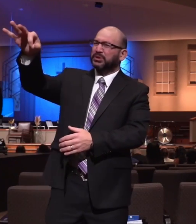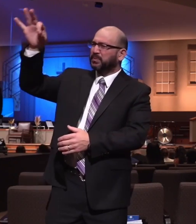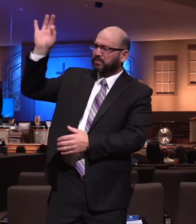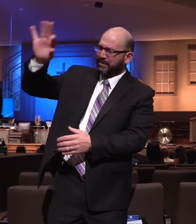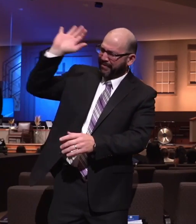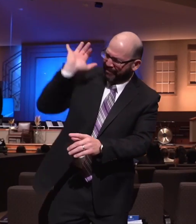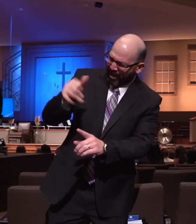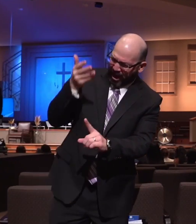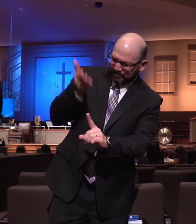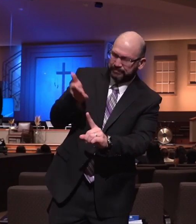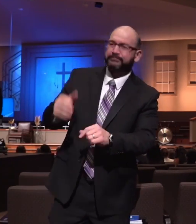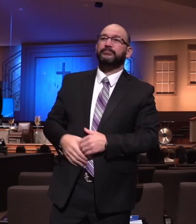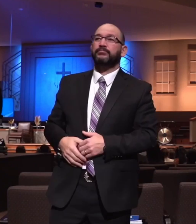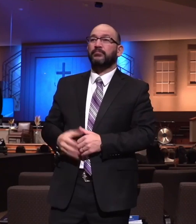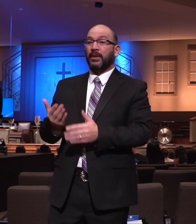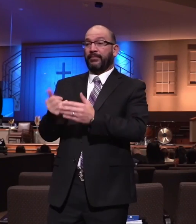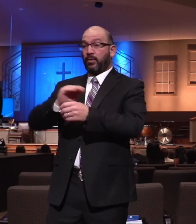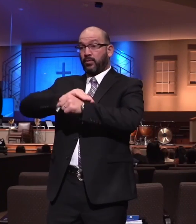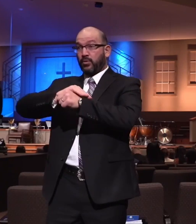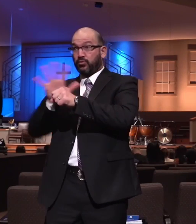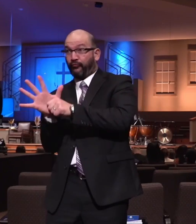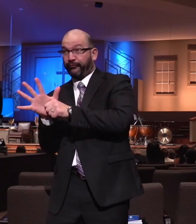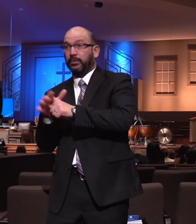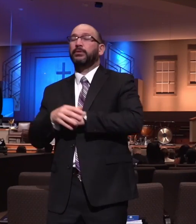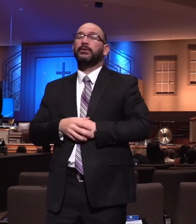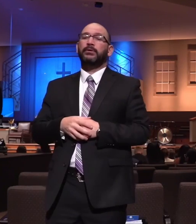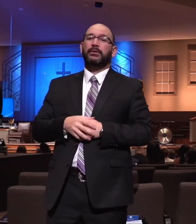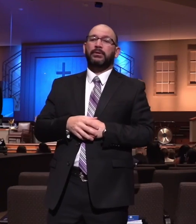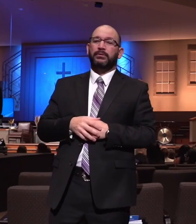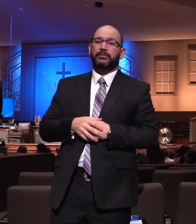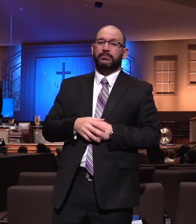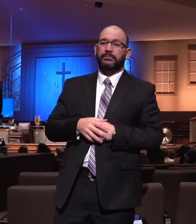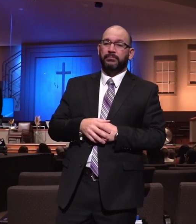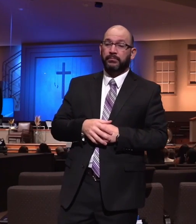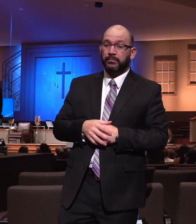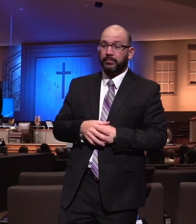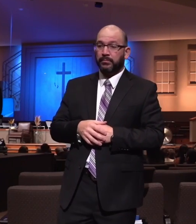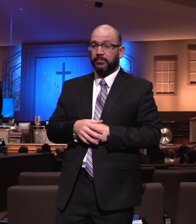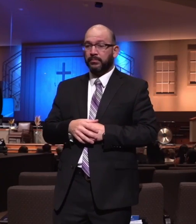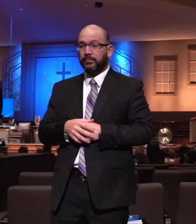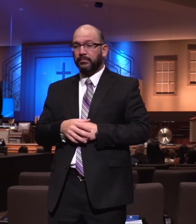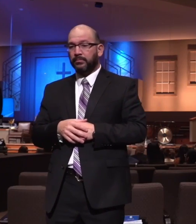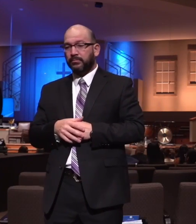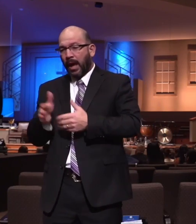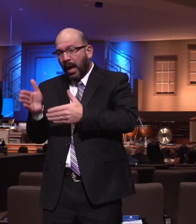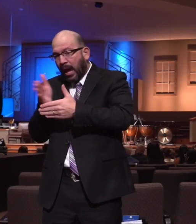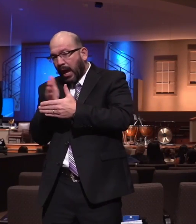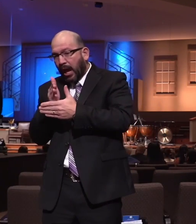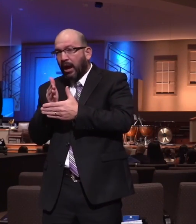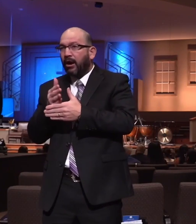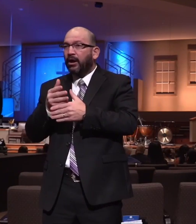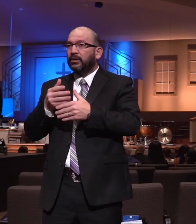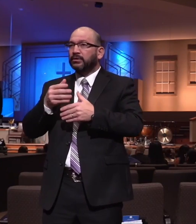Prior to COVID, the average U.S. food retailer, ladies, you're going to love this.